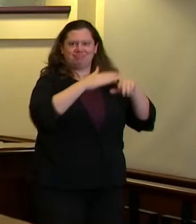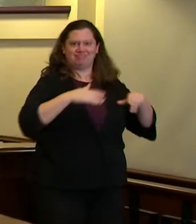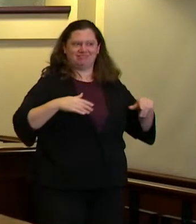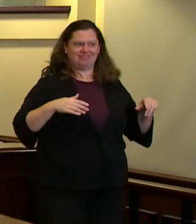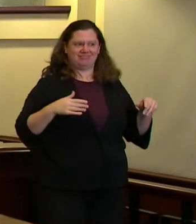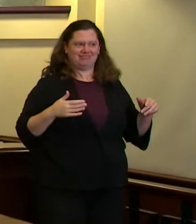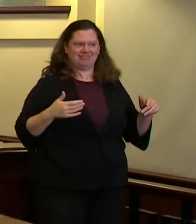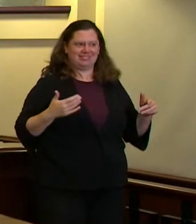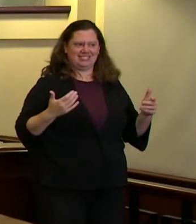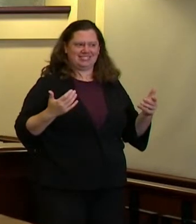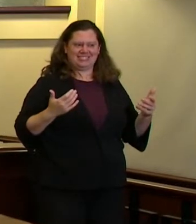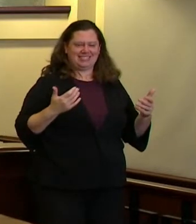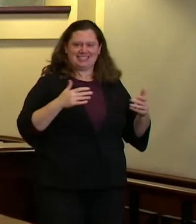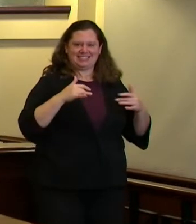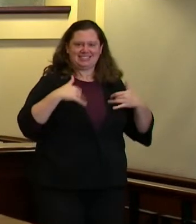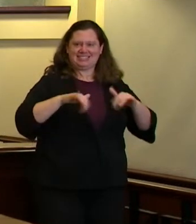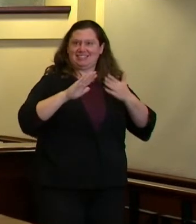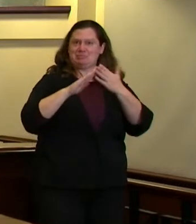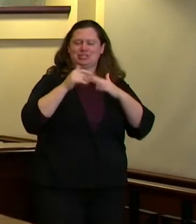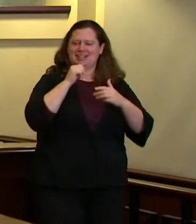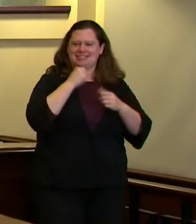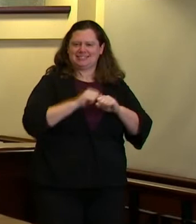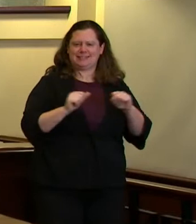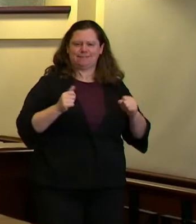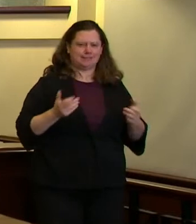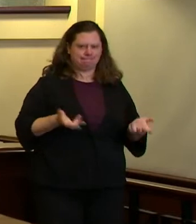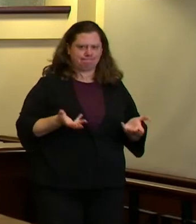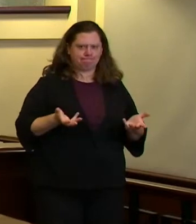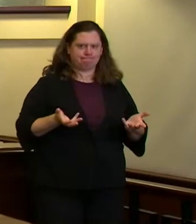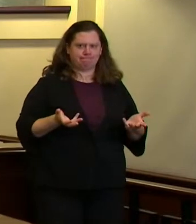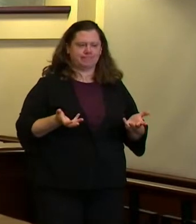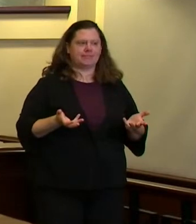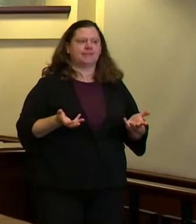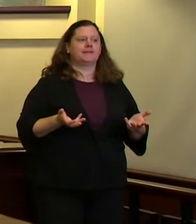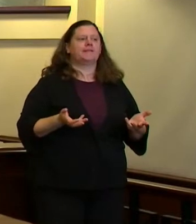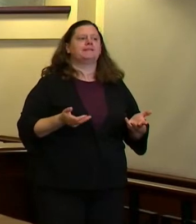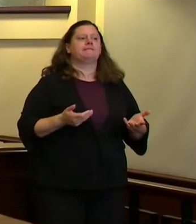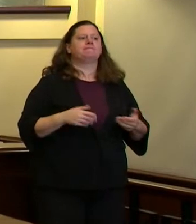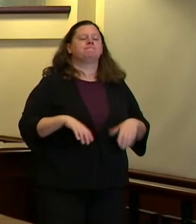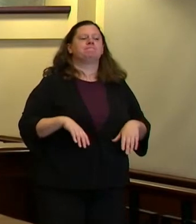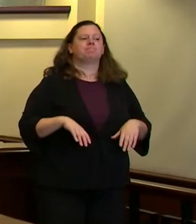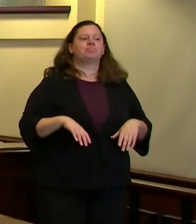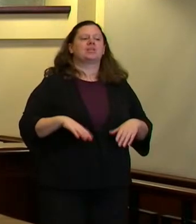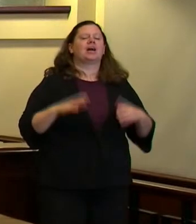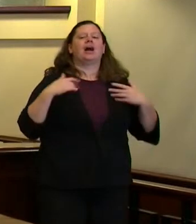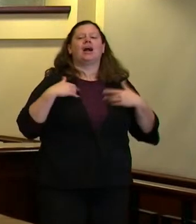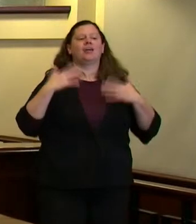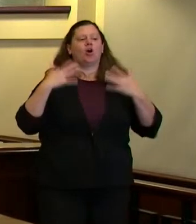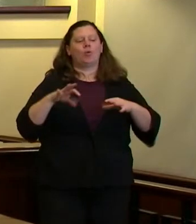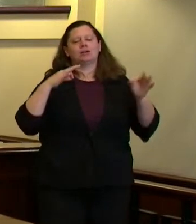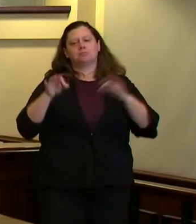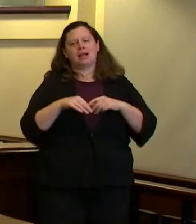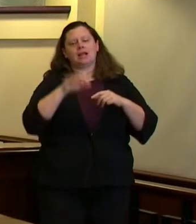so i don't want to get into a dynamic where